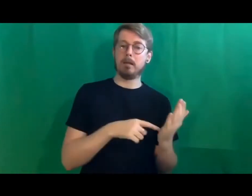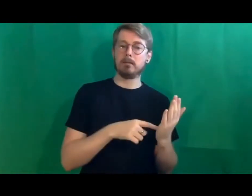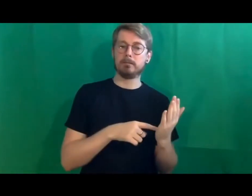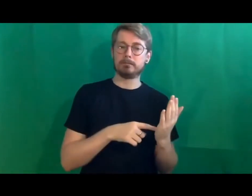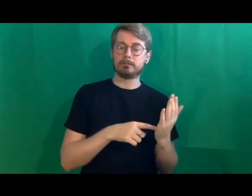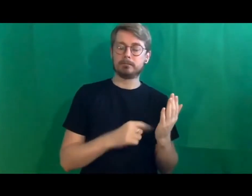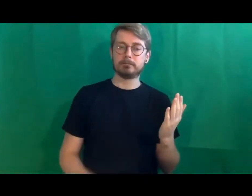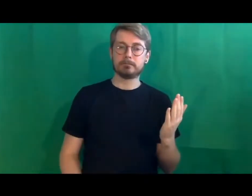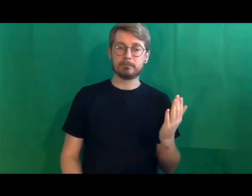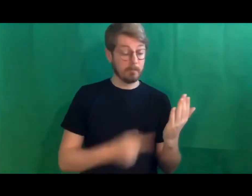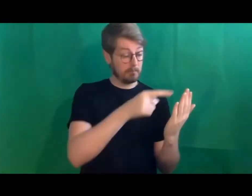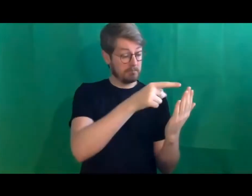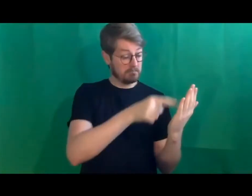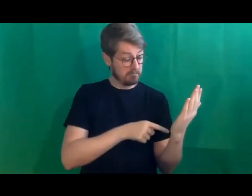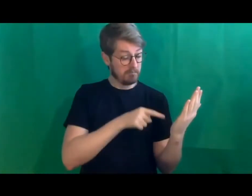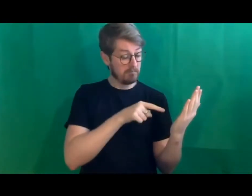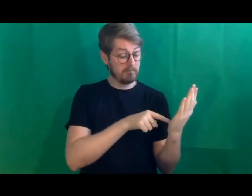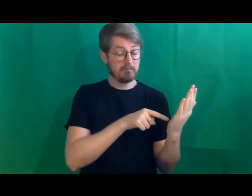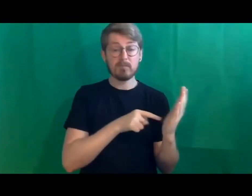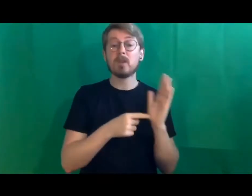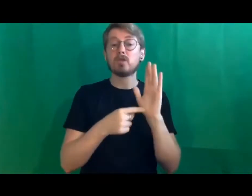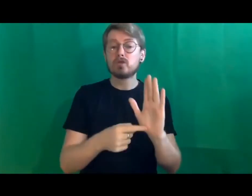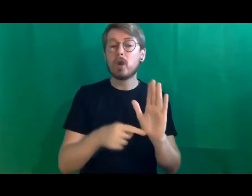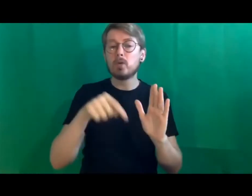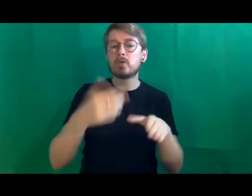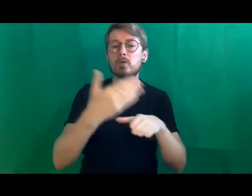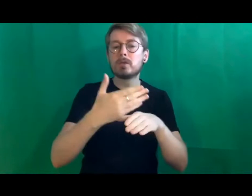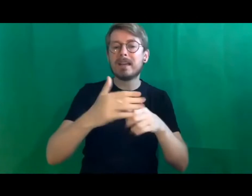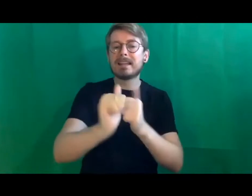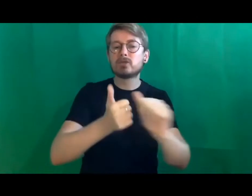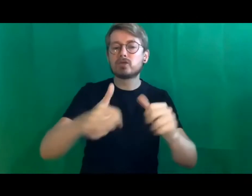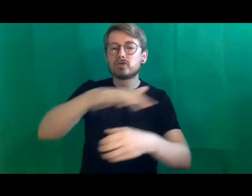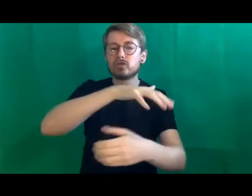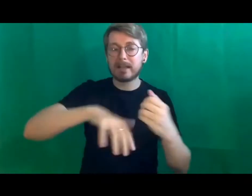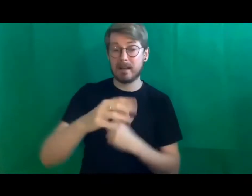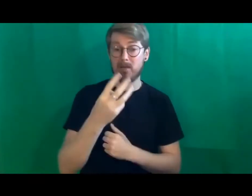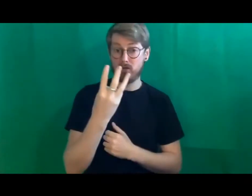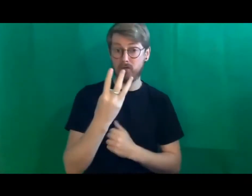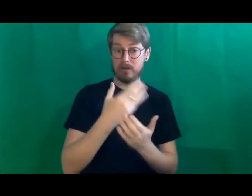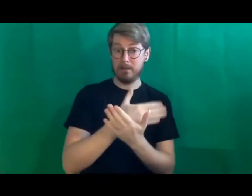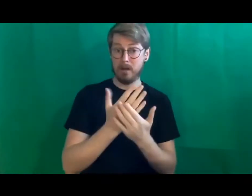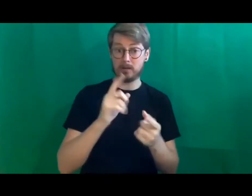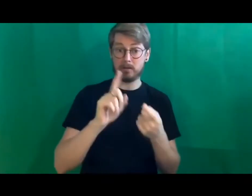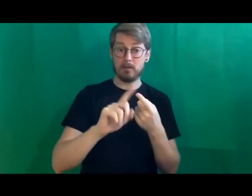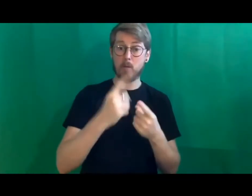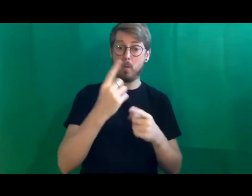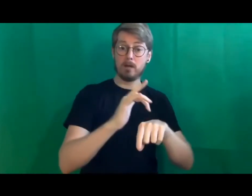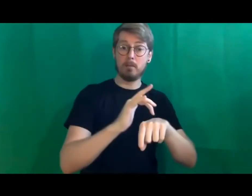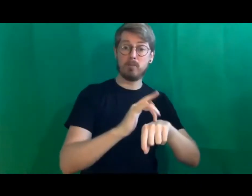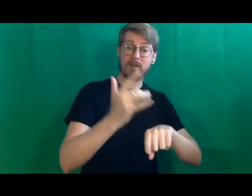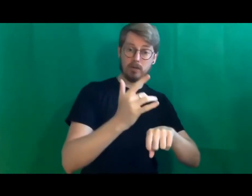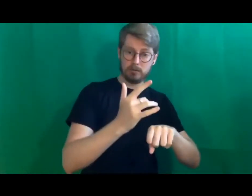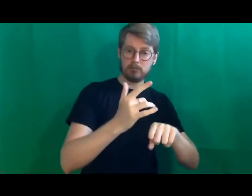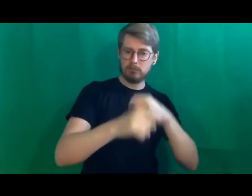covering there's a need to break this industry down into three things and that is a professionalization of our industry, a